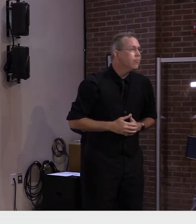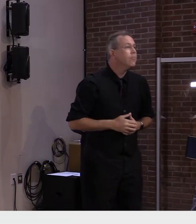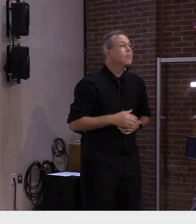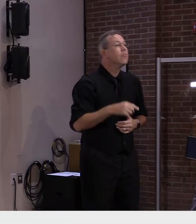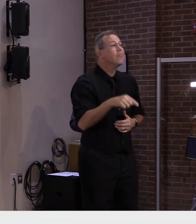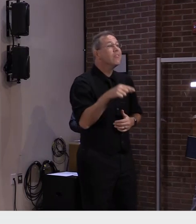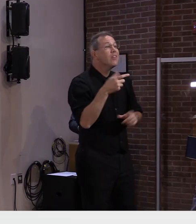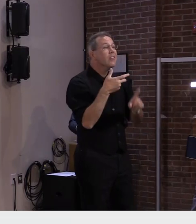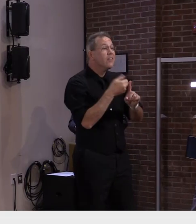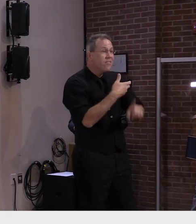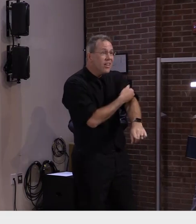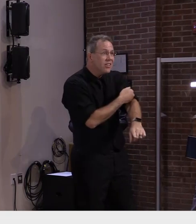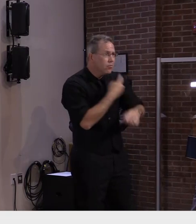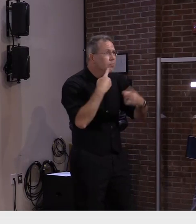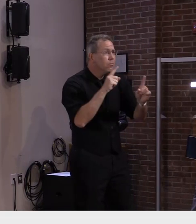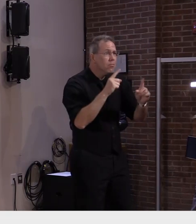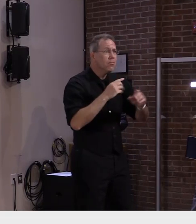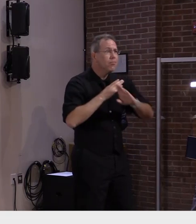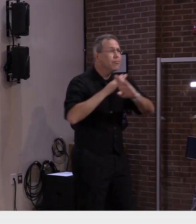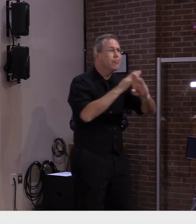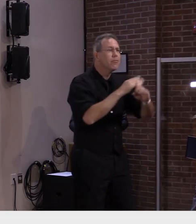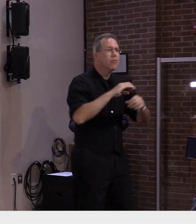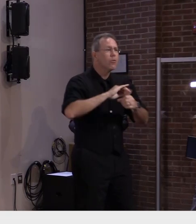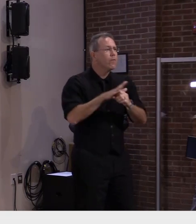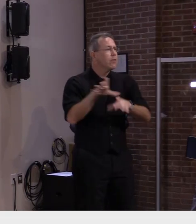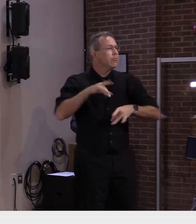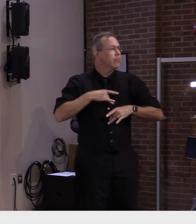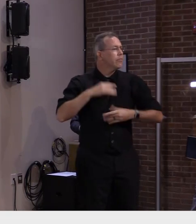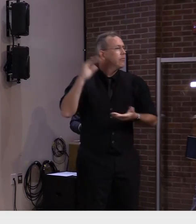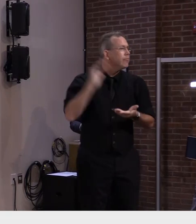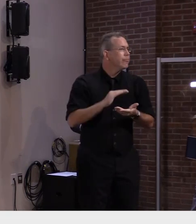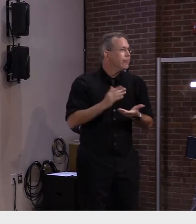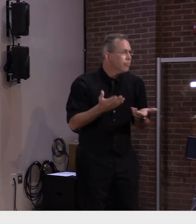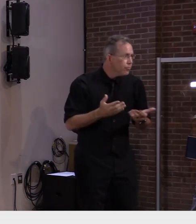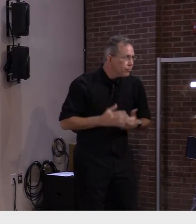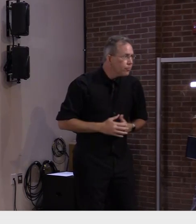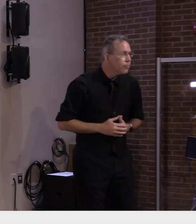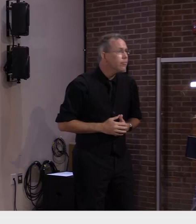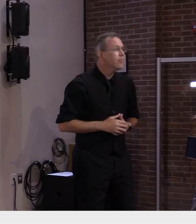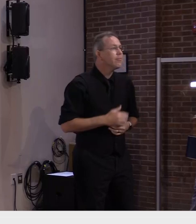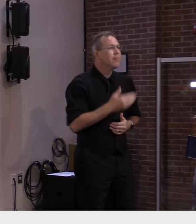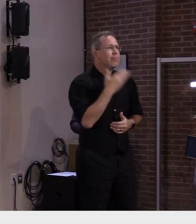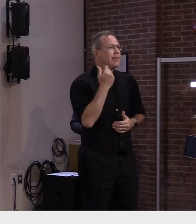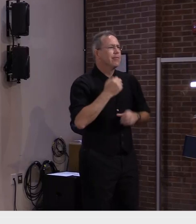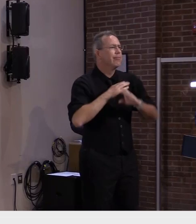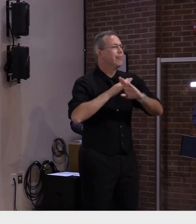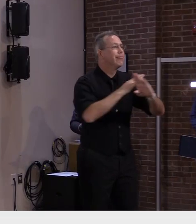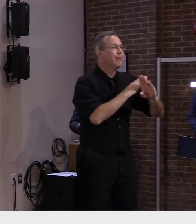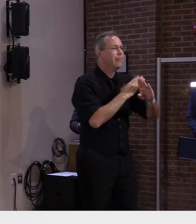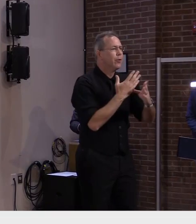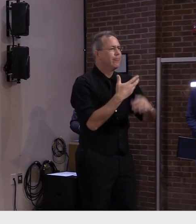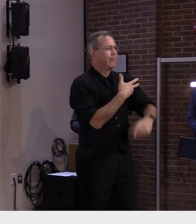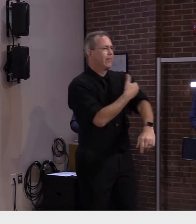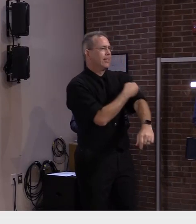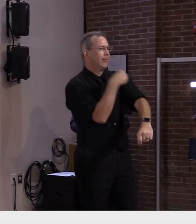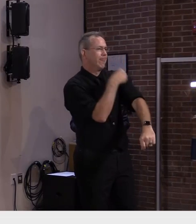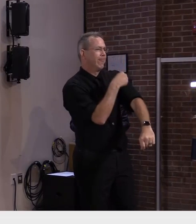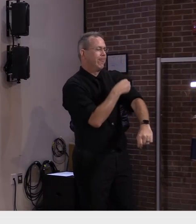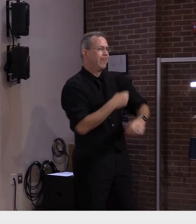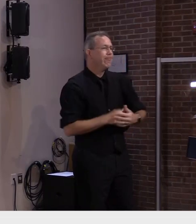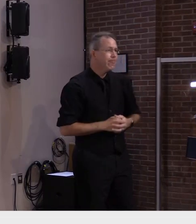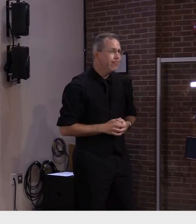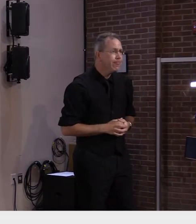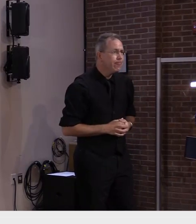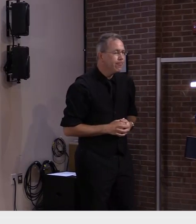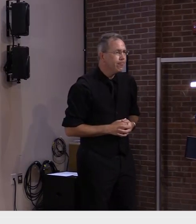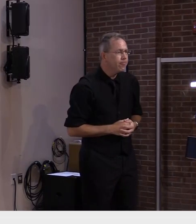work and they're still our best tool to prevent the worst impacts of the disease because based on